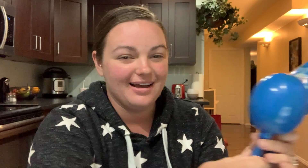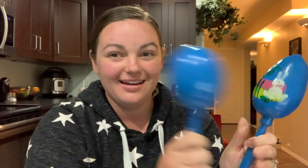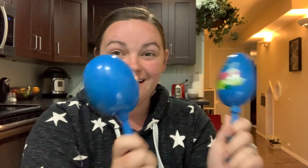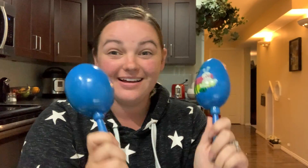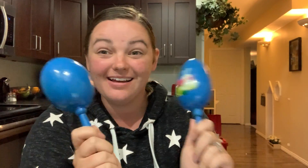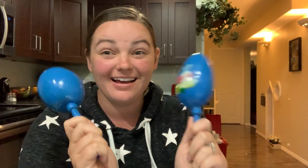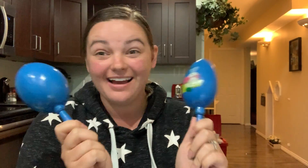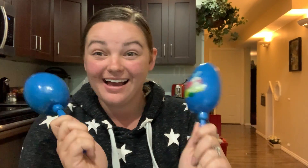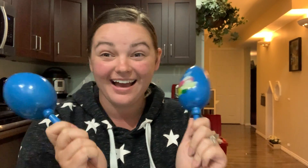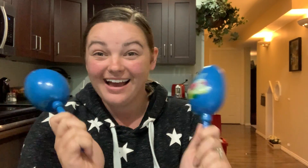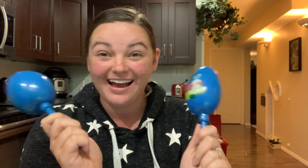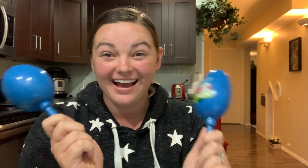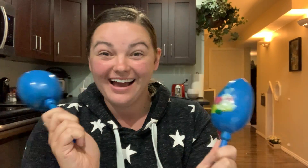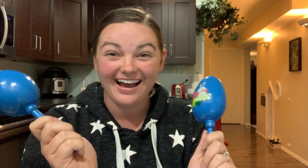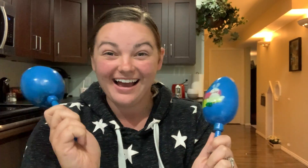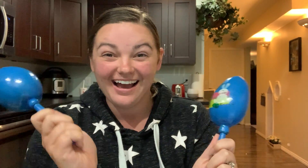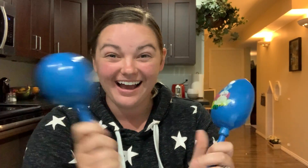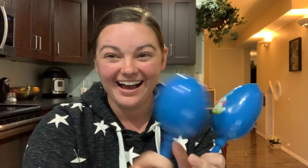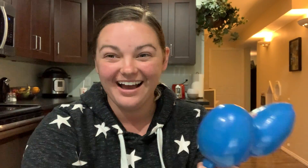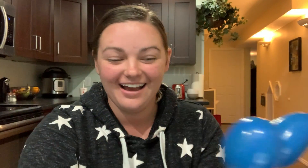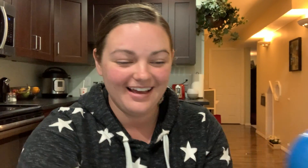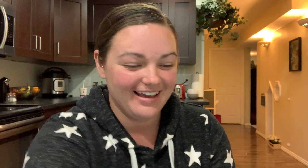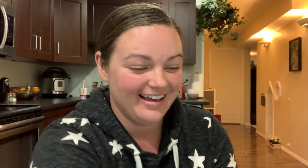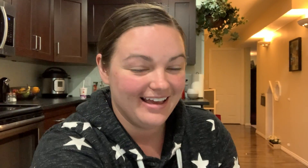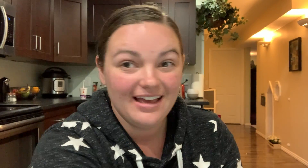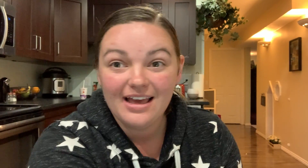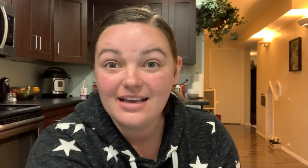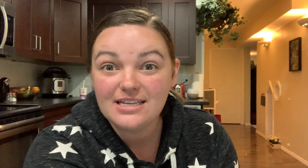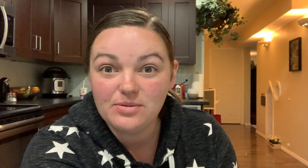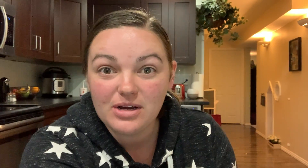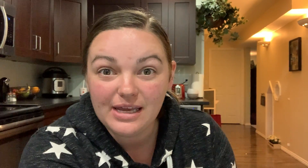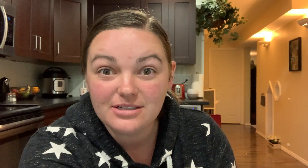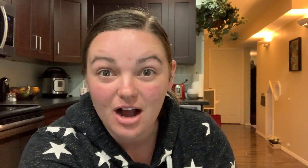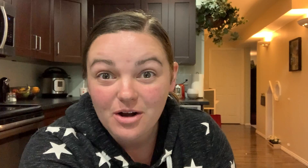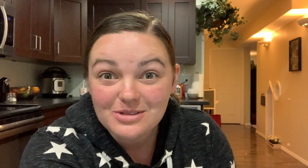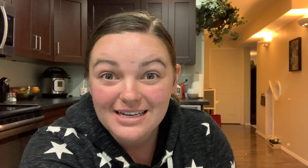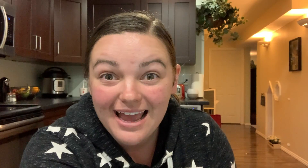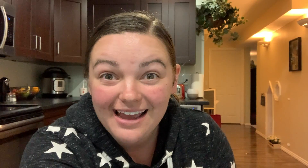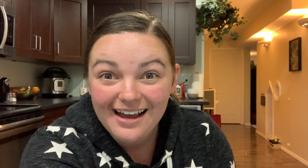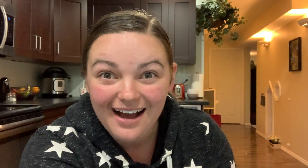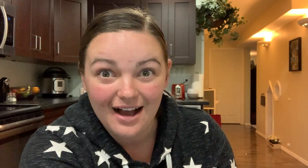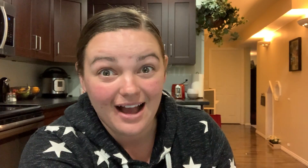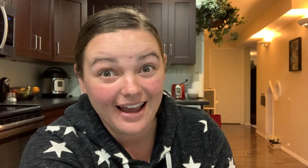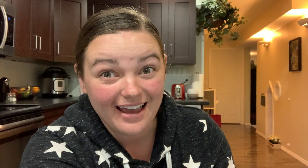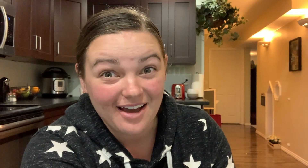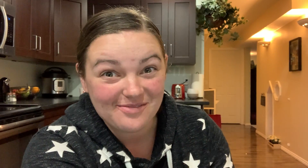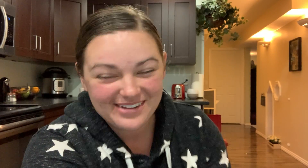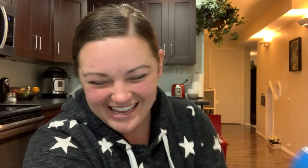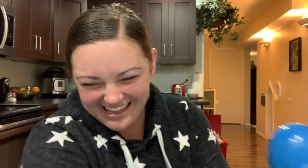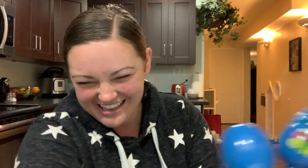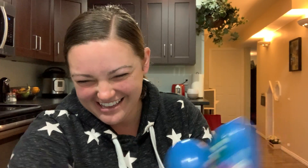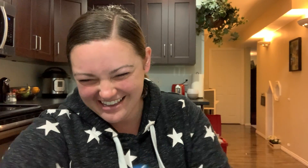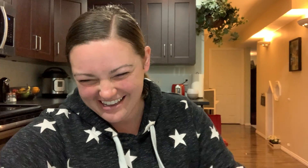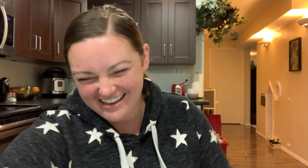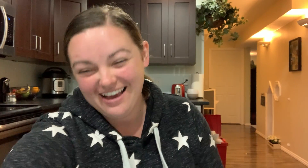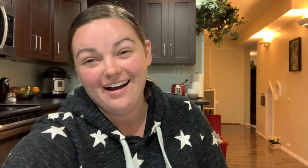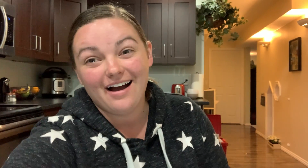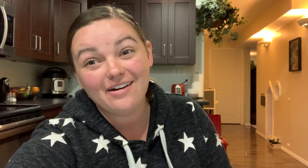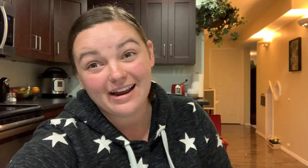is anyone gonna eat tacos today I am all right